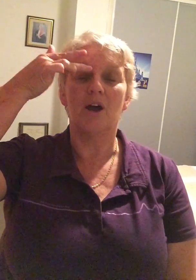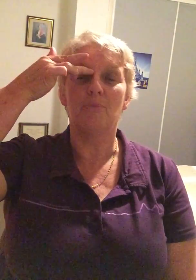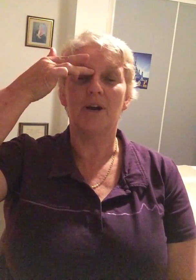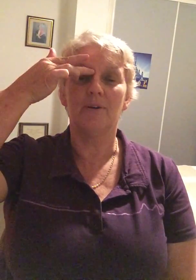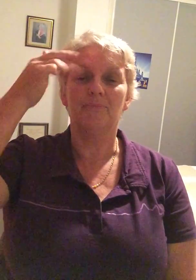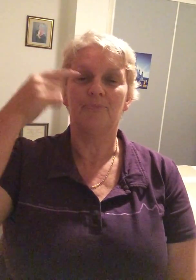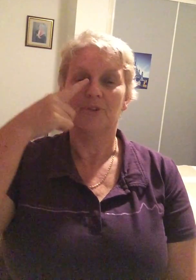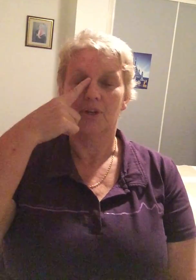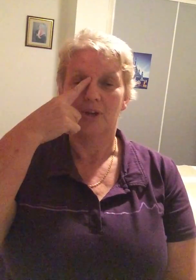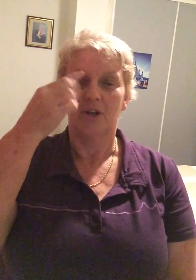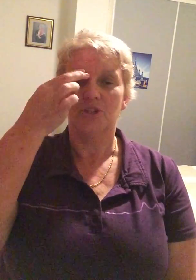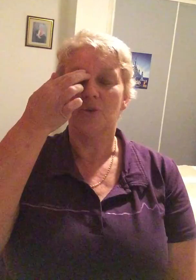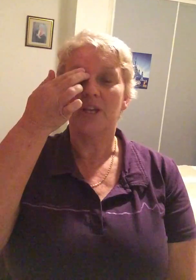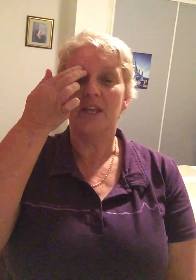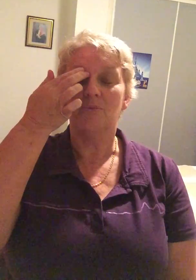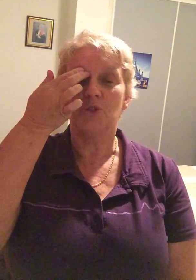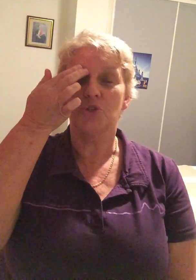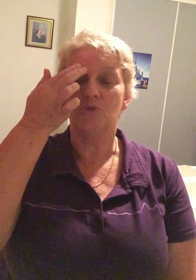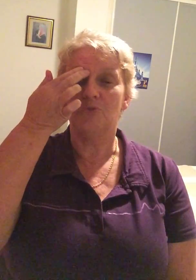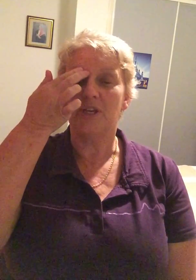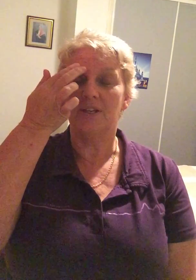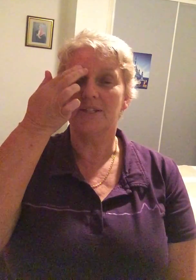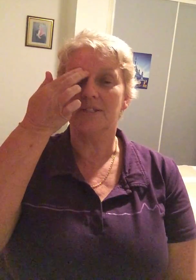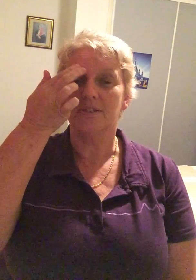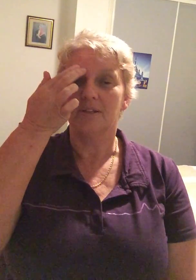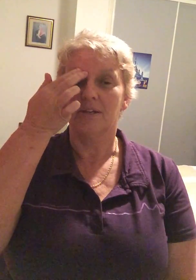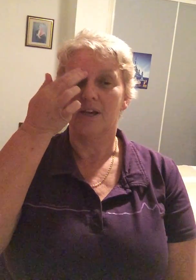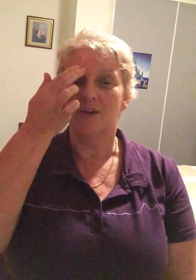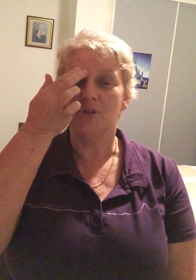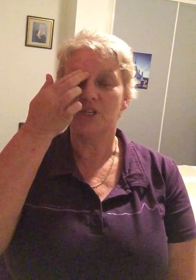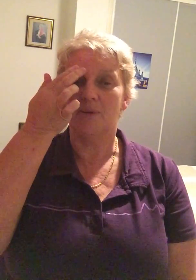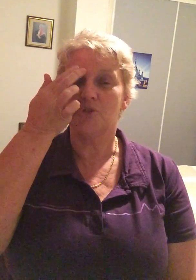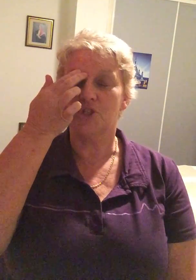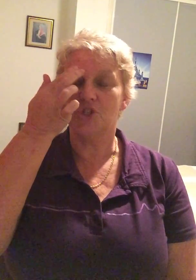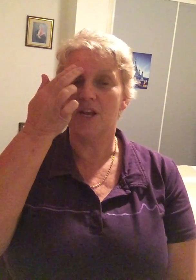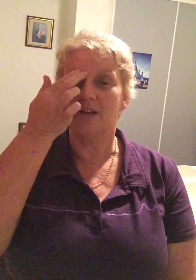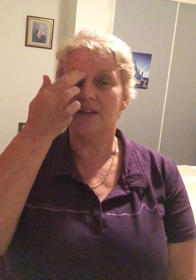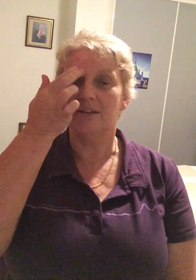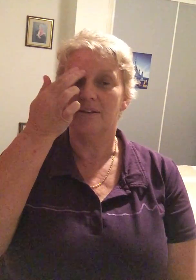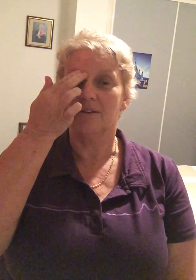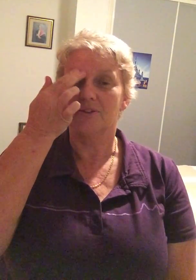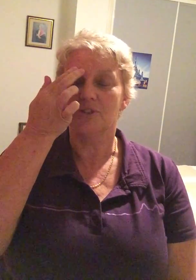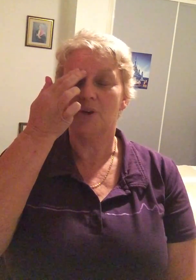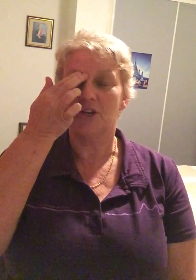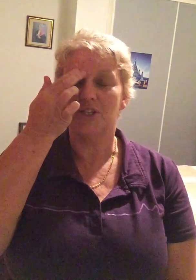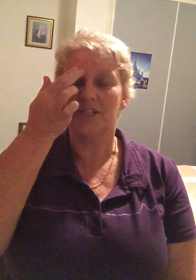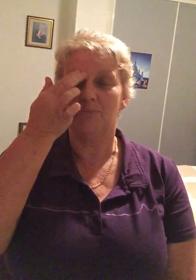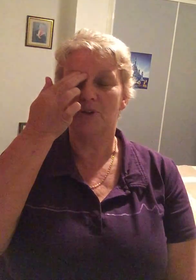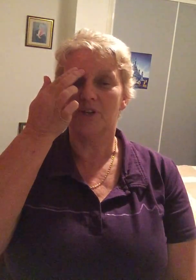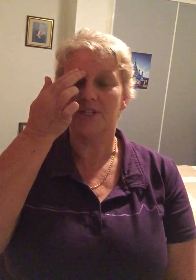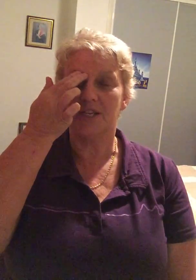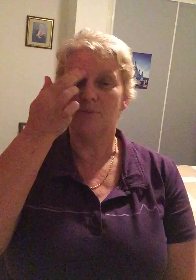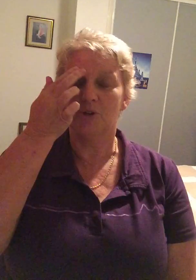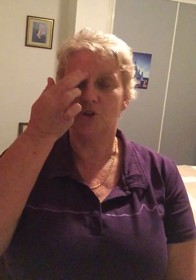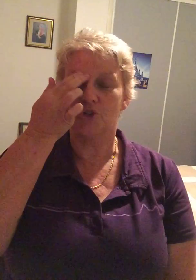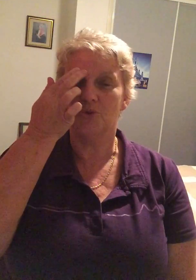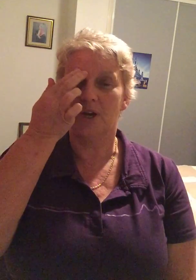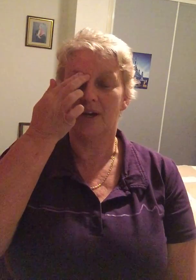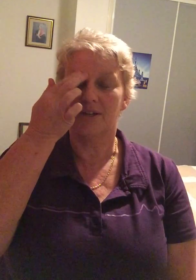eyebrow so again with two fingers and we tap just gently so we're actually tapping on our skin but not too hard